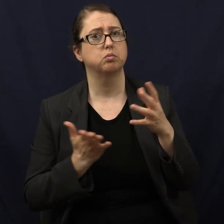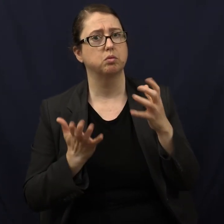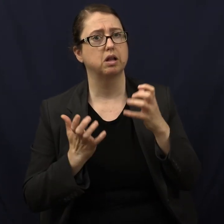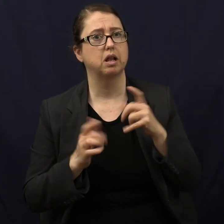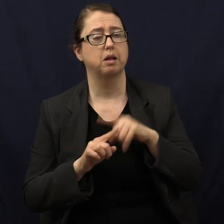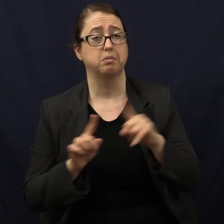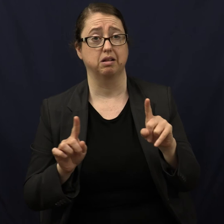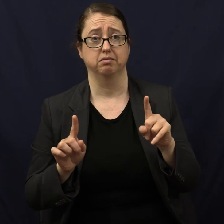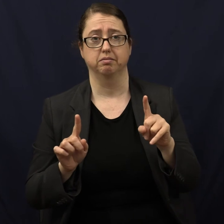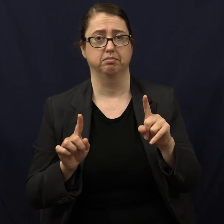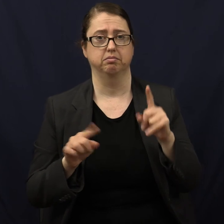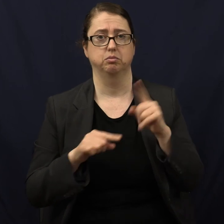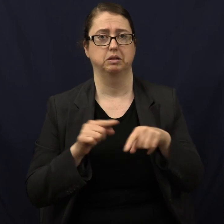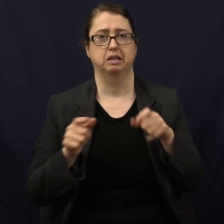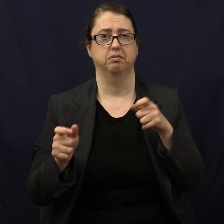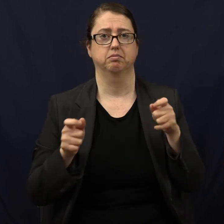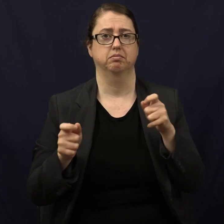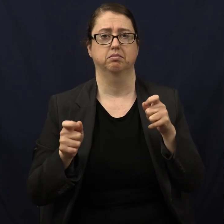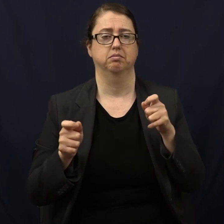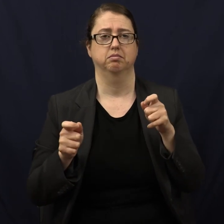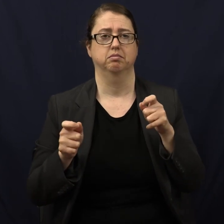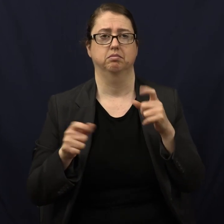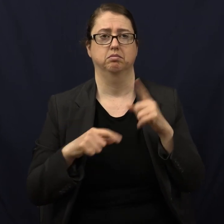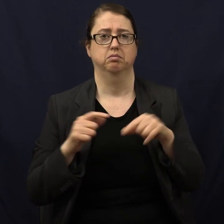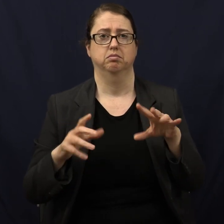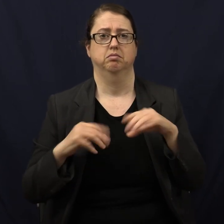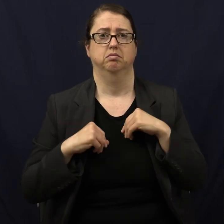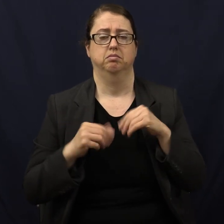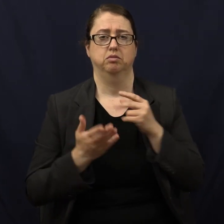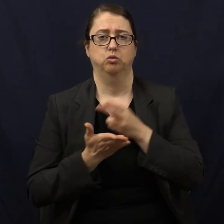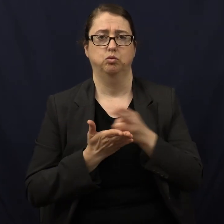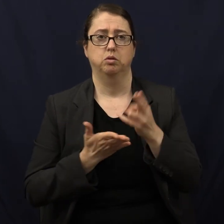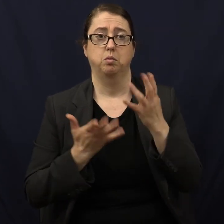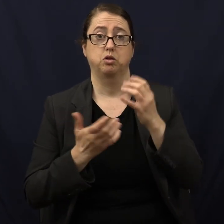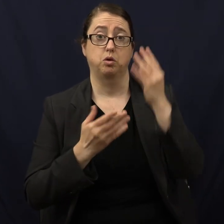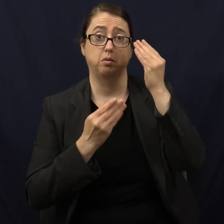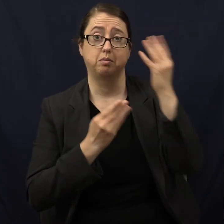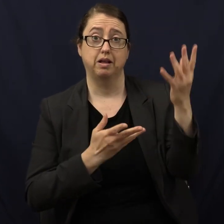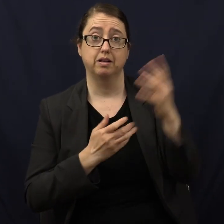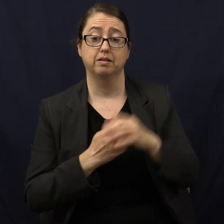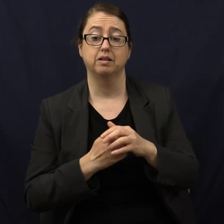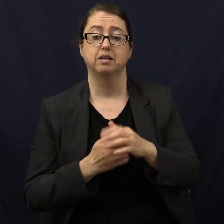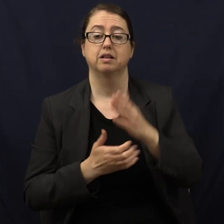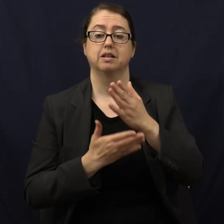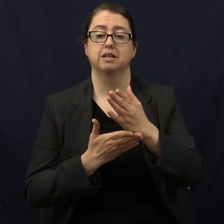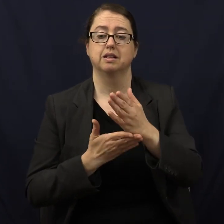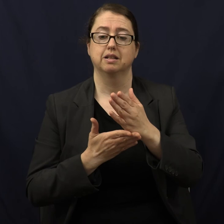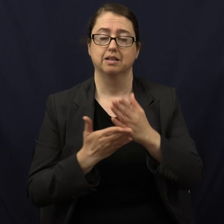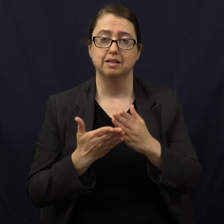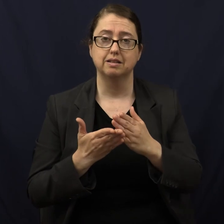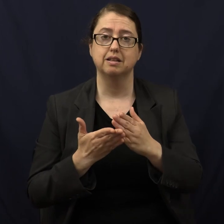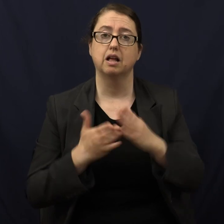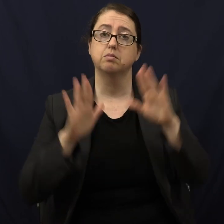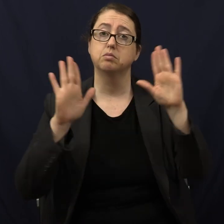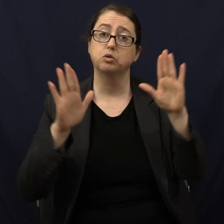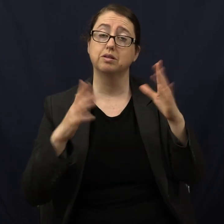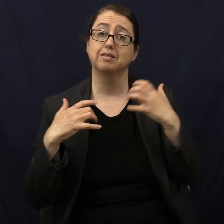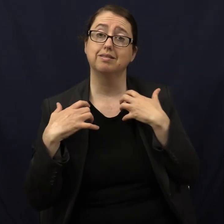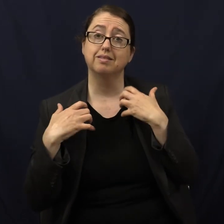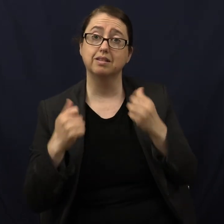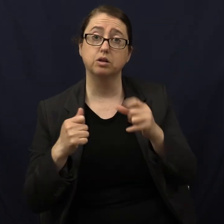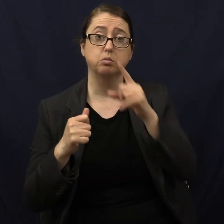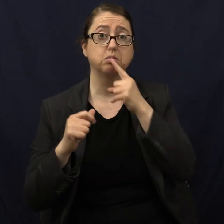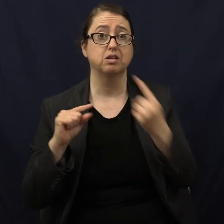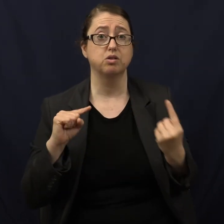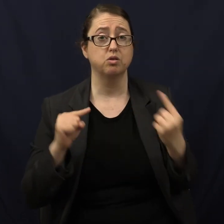But we can't handle the truth because we won't obey the truth. And there are some miracles of healing that would